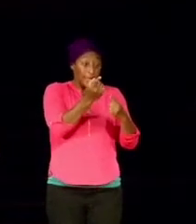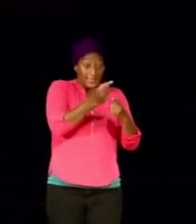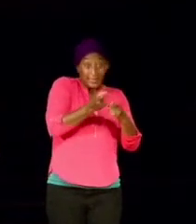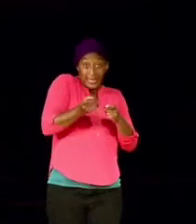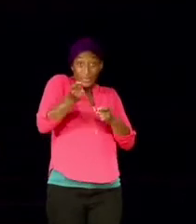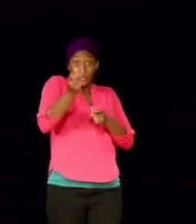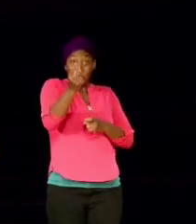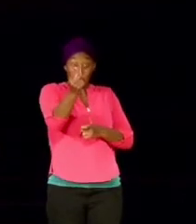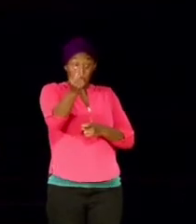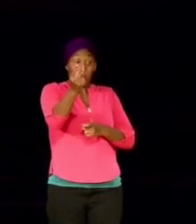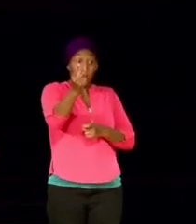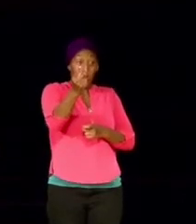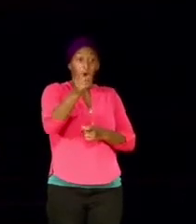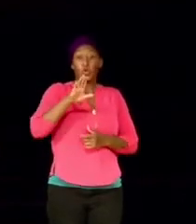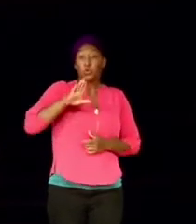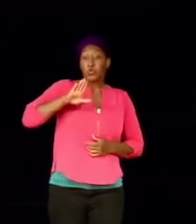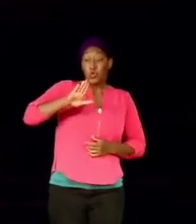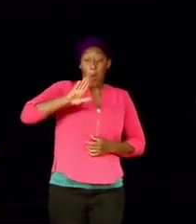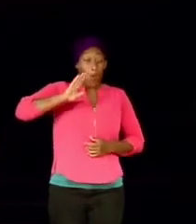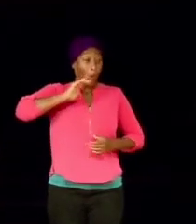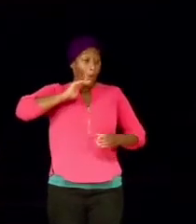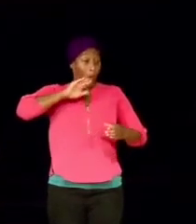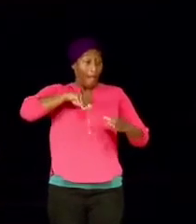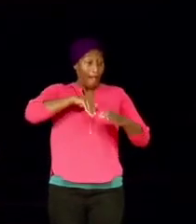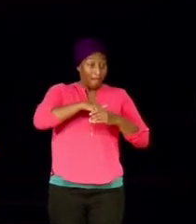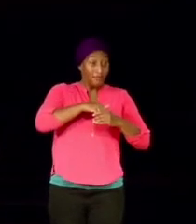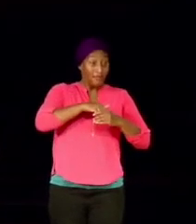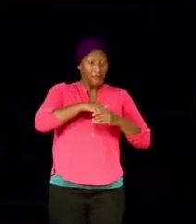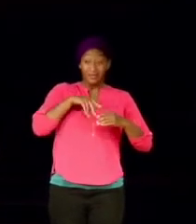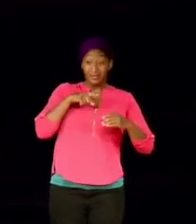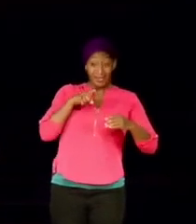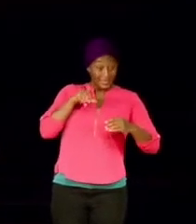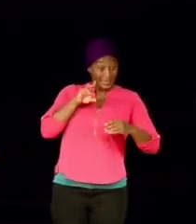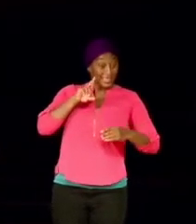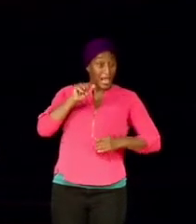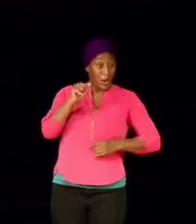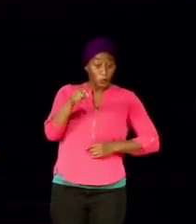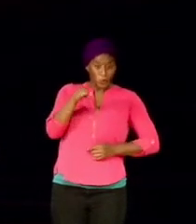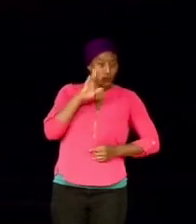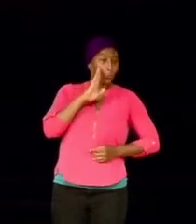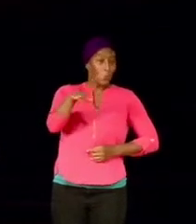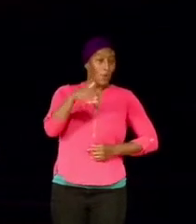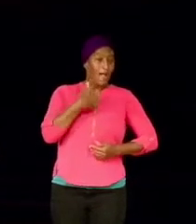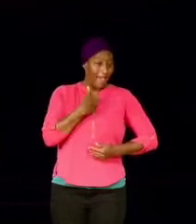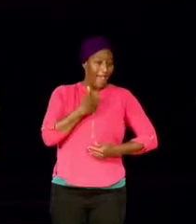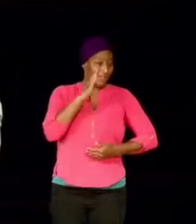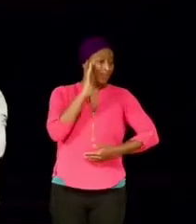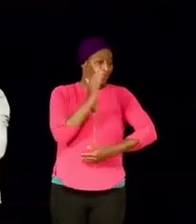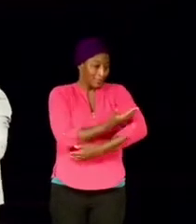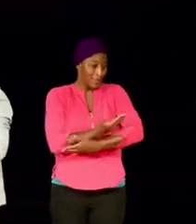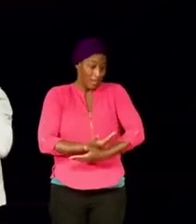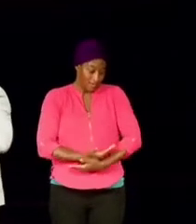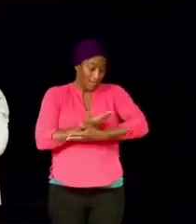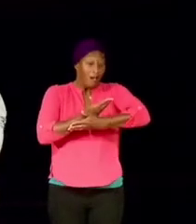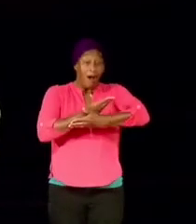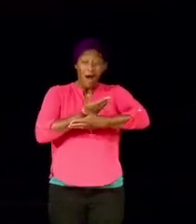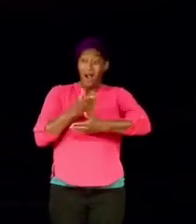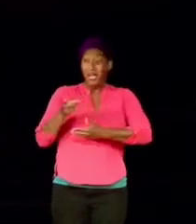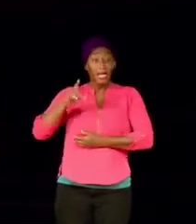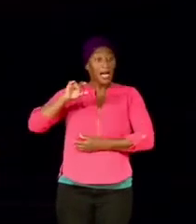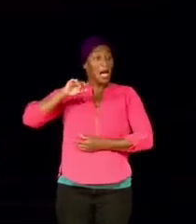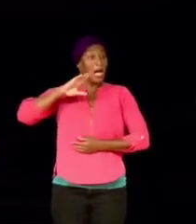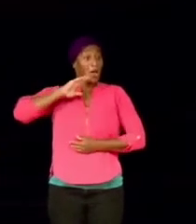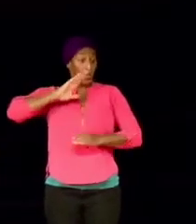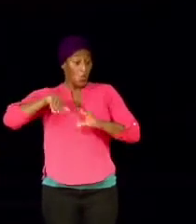And your wife, Sarah, will have a son. Now, Sarah was listening to the